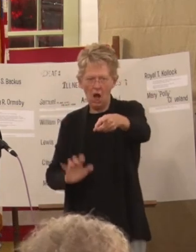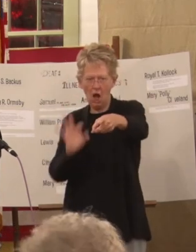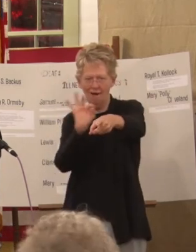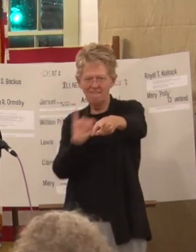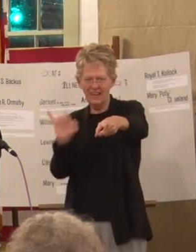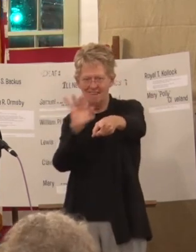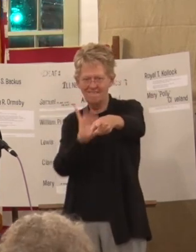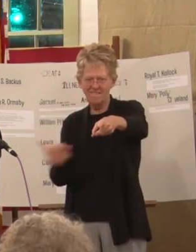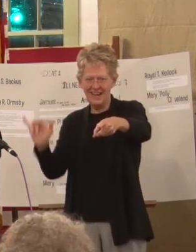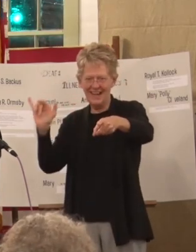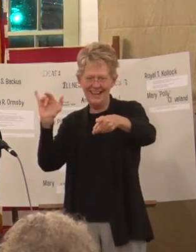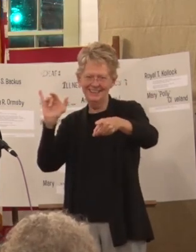know I always called her my French poodle